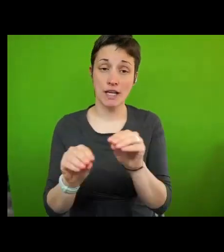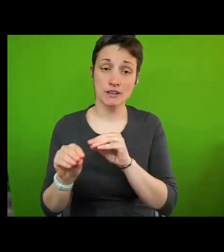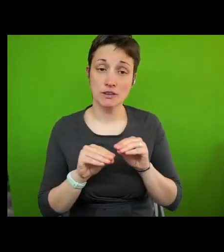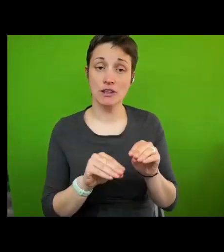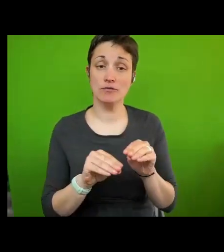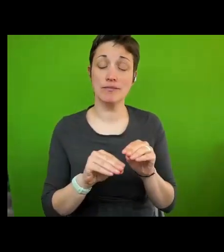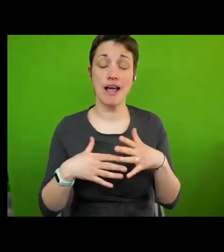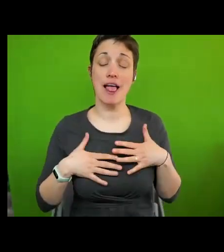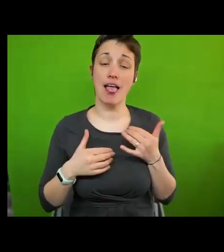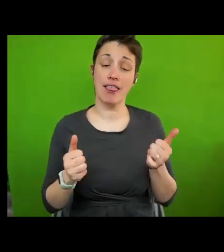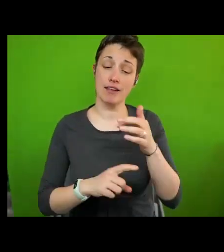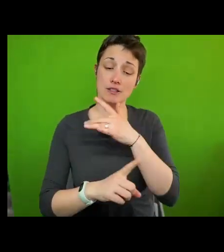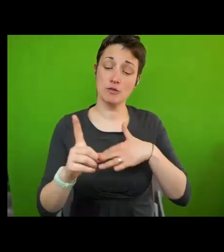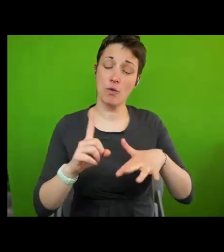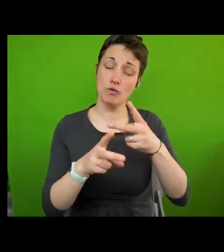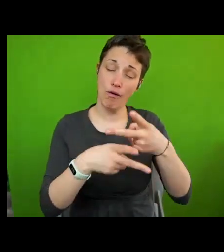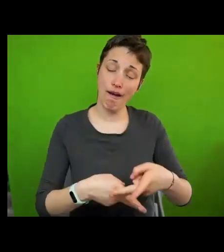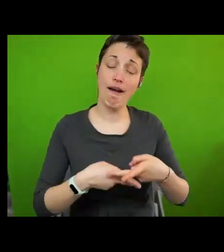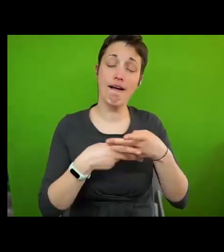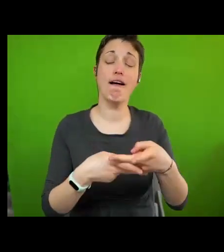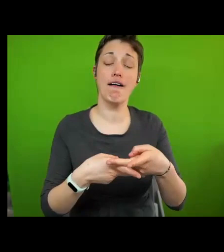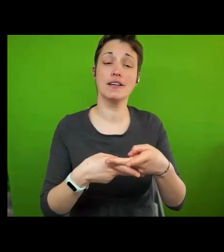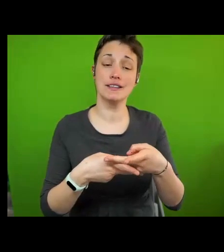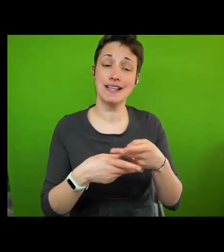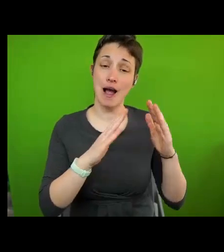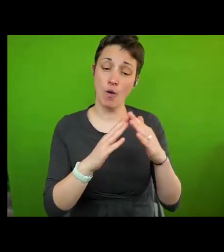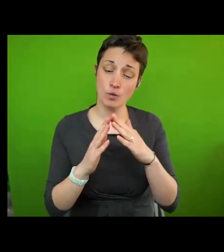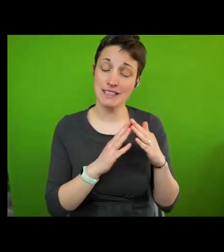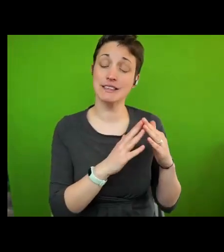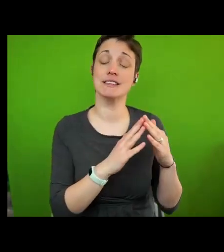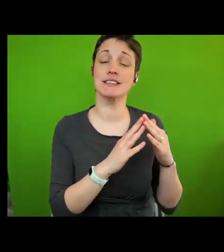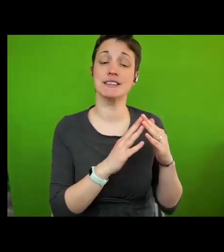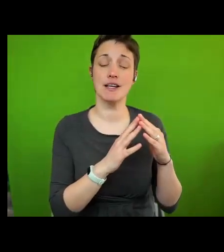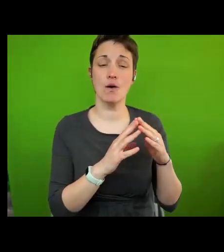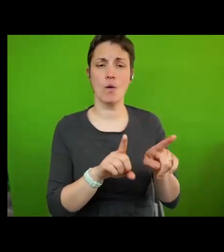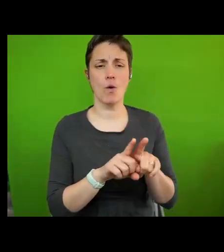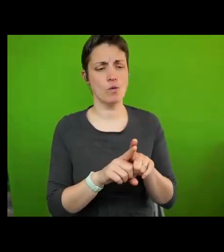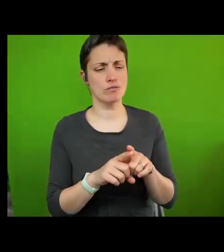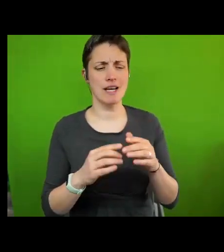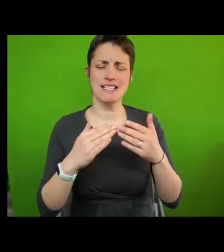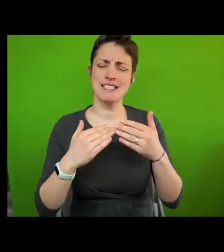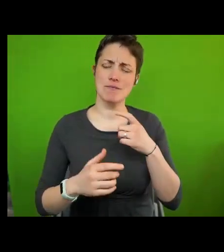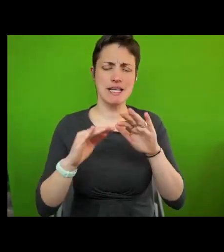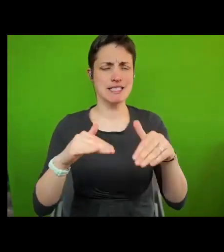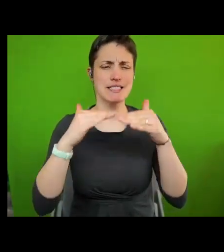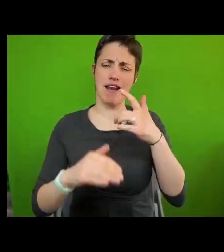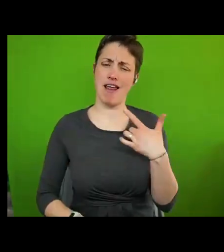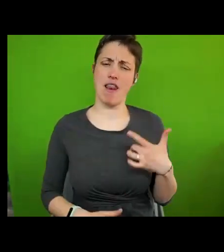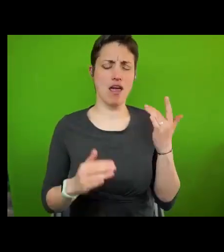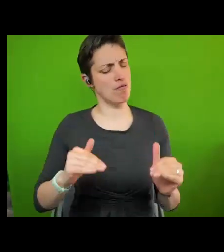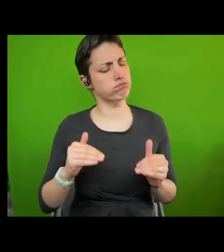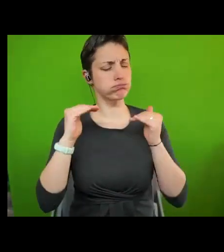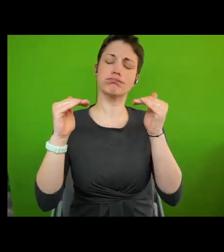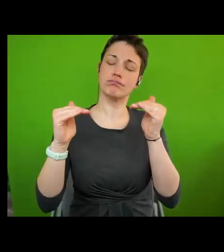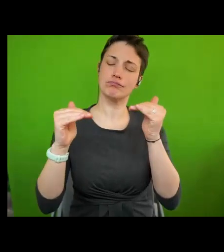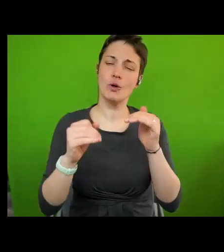health and social care, housing, and a decent standard of living. We also cover